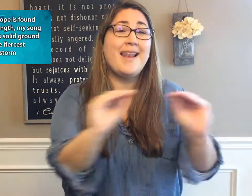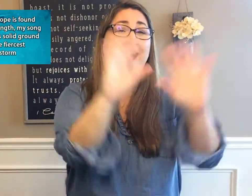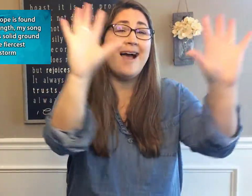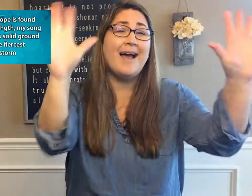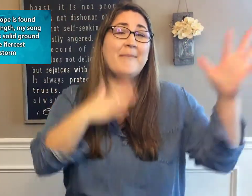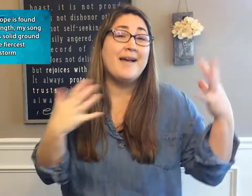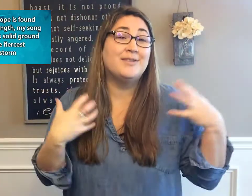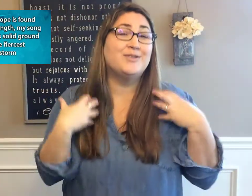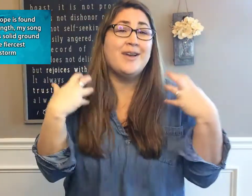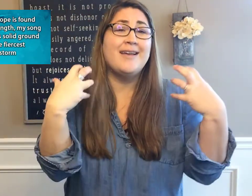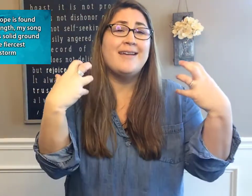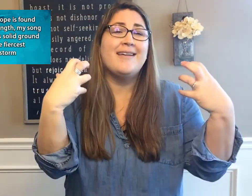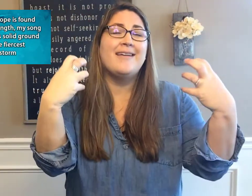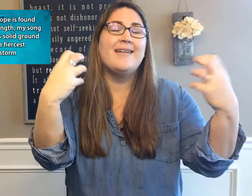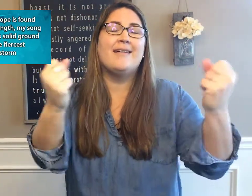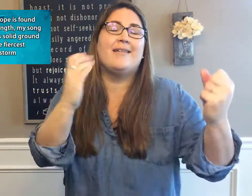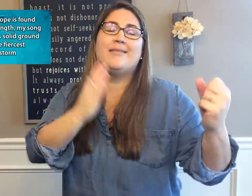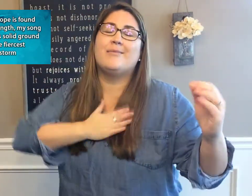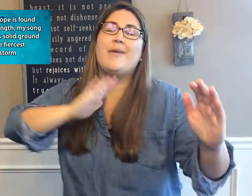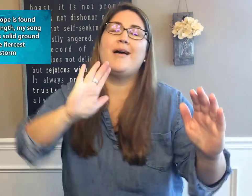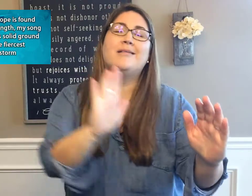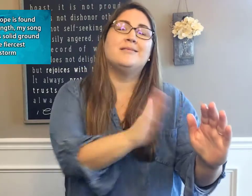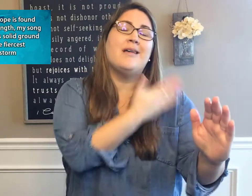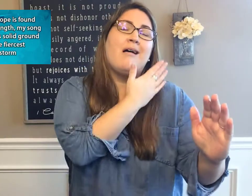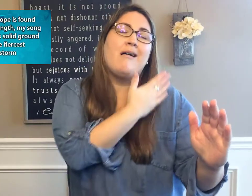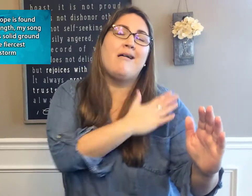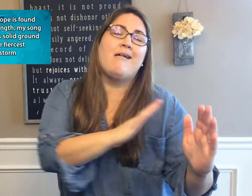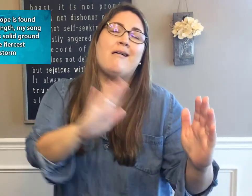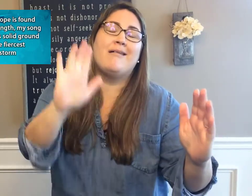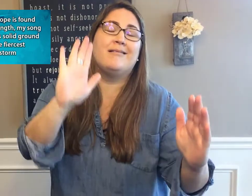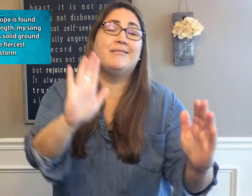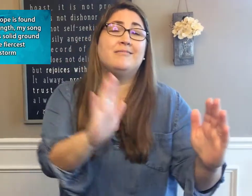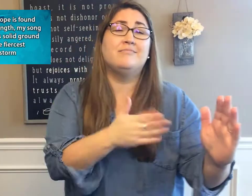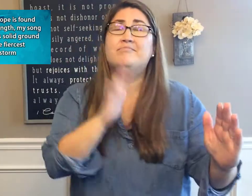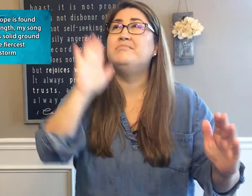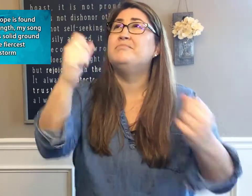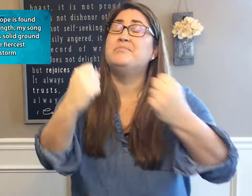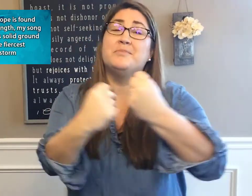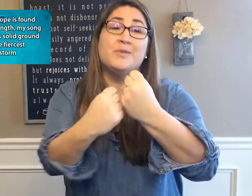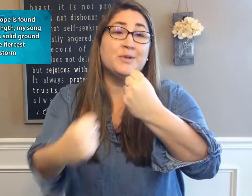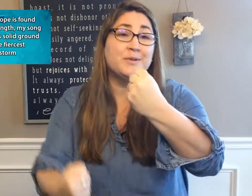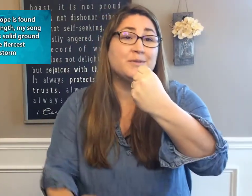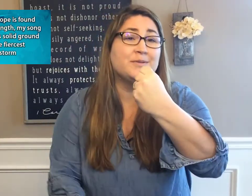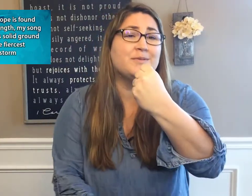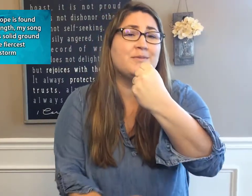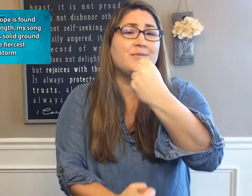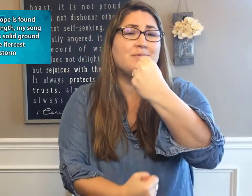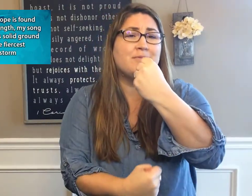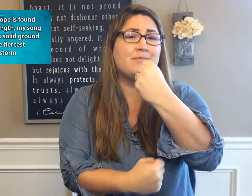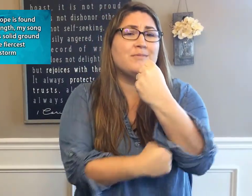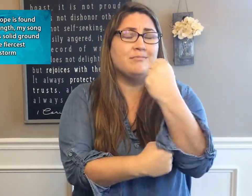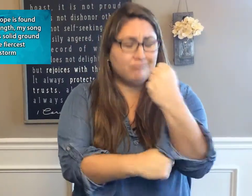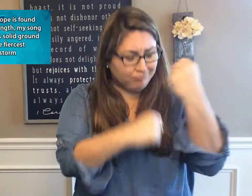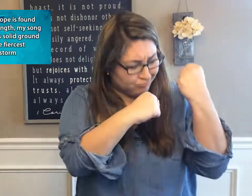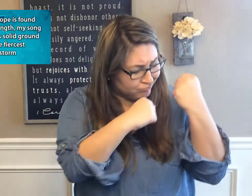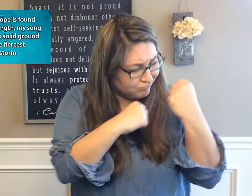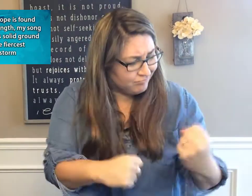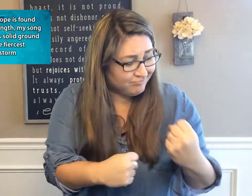my light, my strength, my song. This cornerstone, this